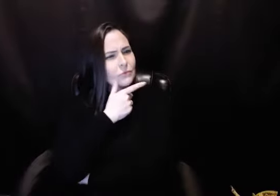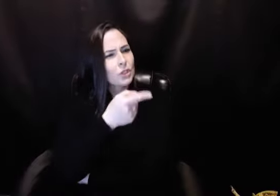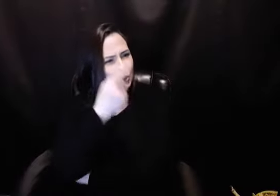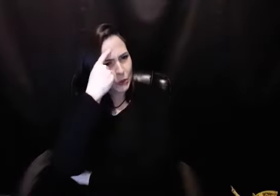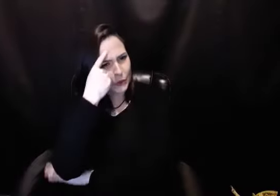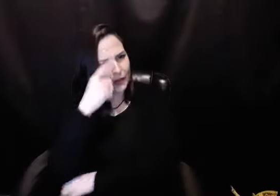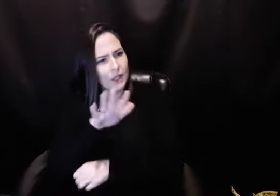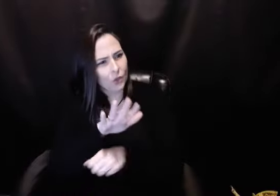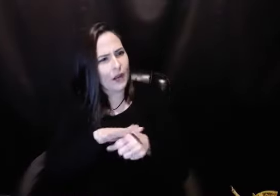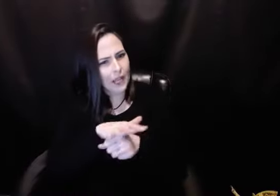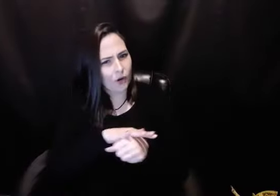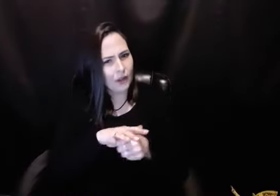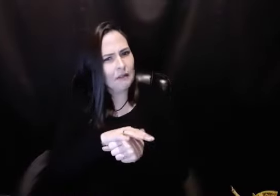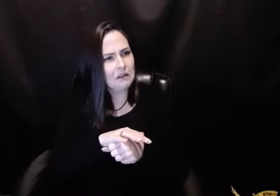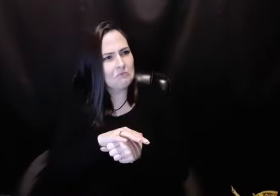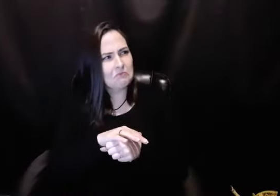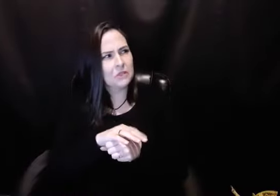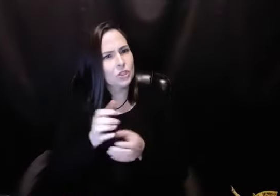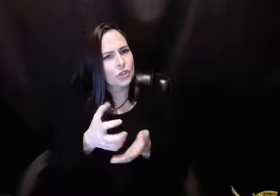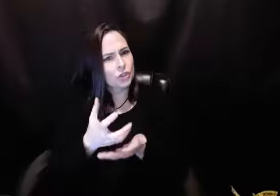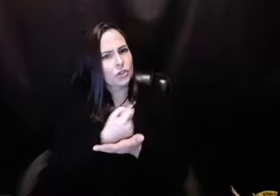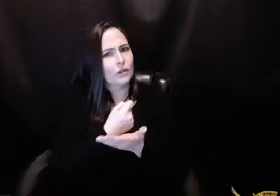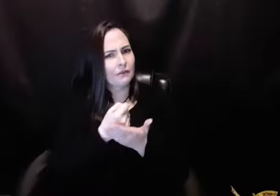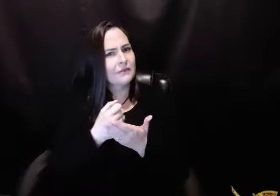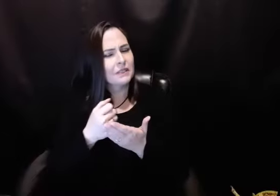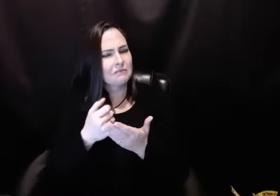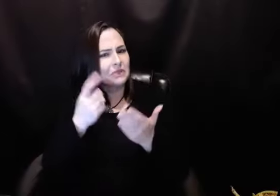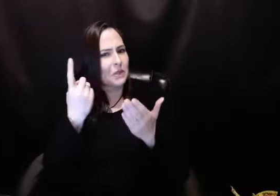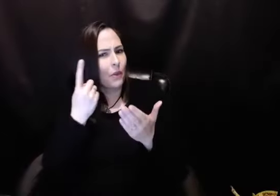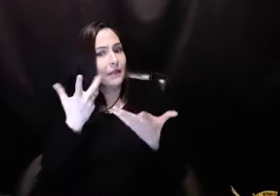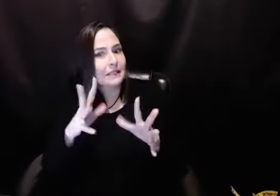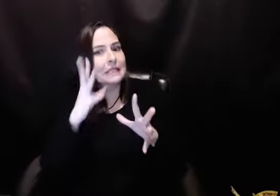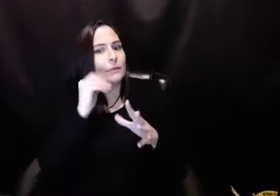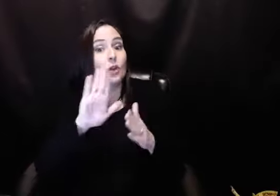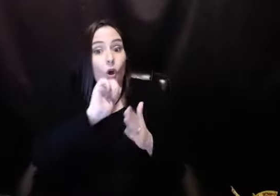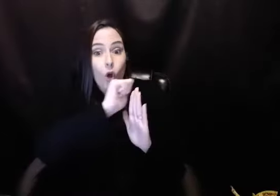Well, Rick, don't you think your area deserves a delegate that's practiced all 12 steps?